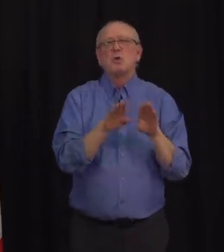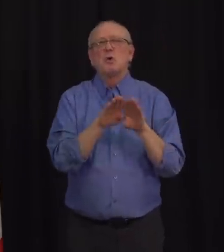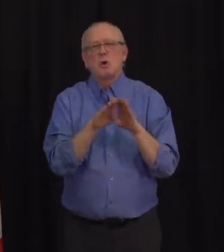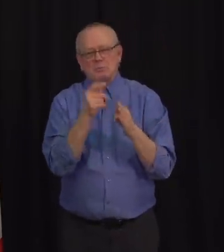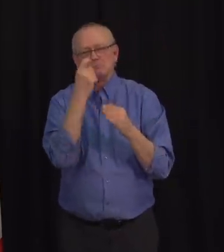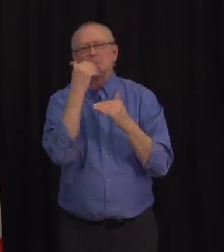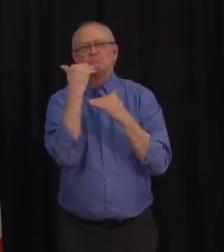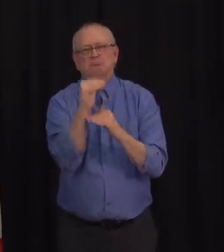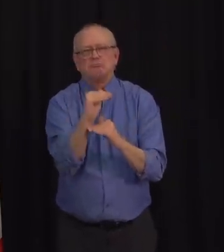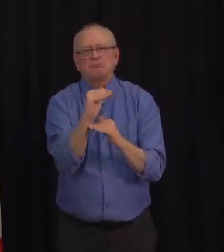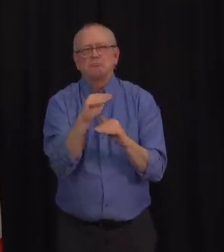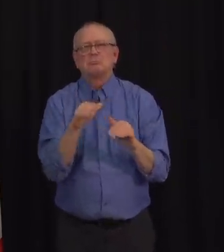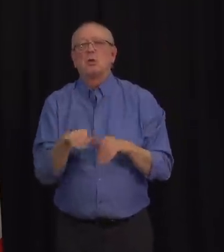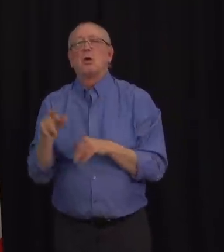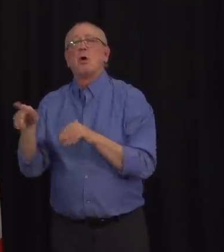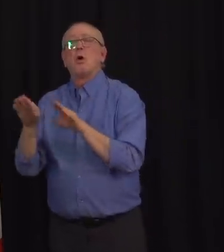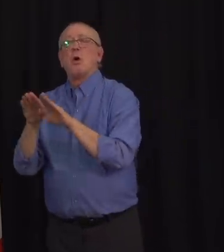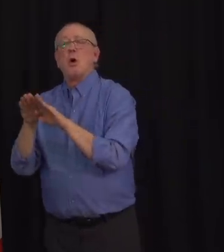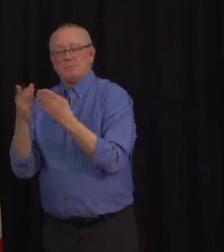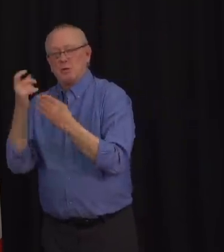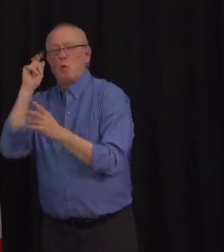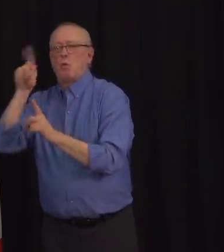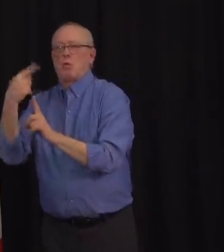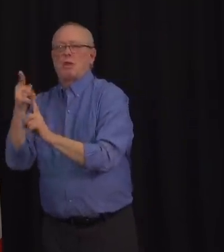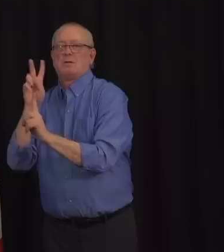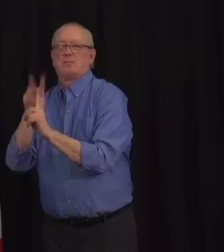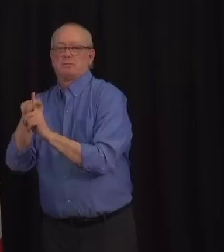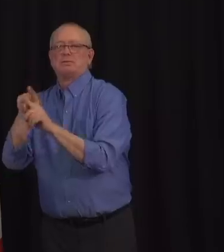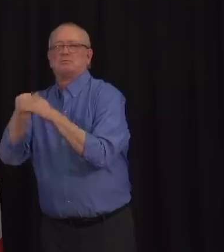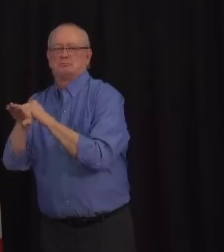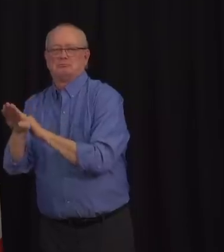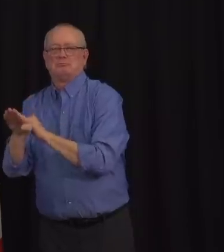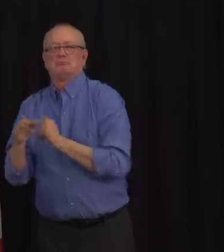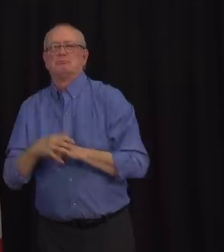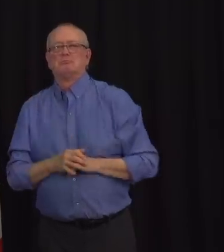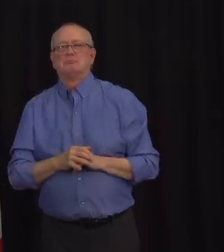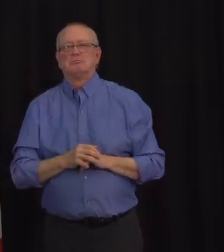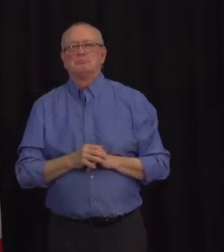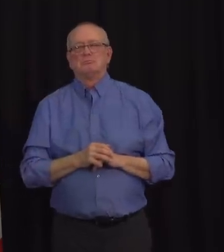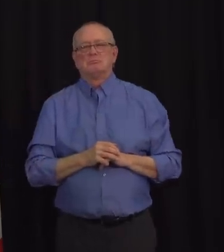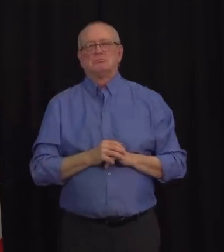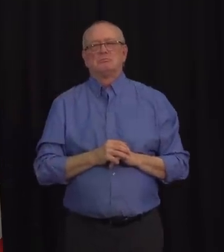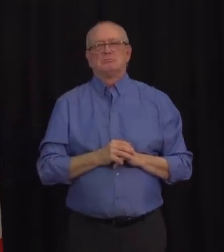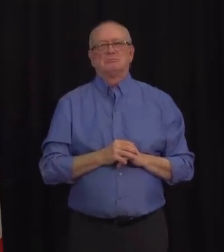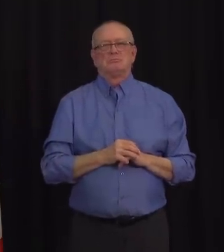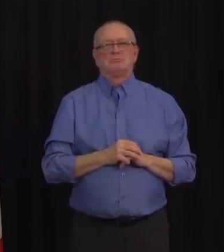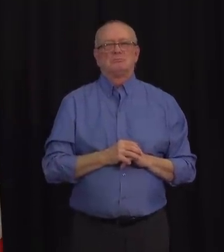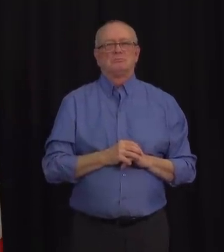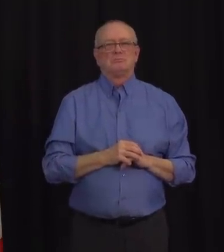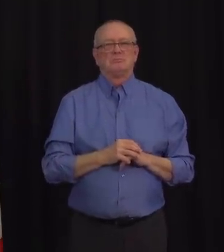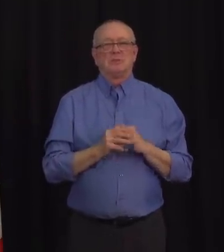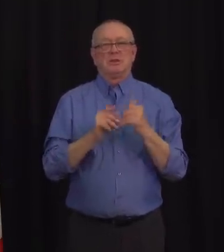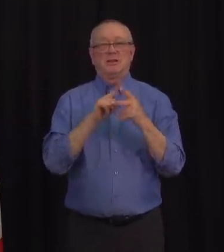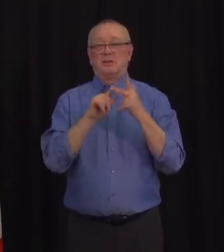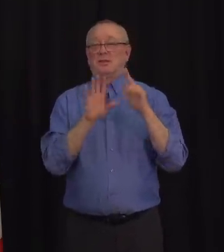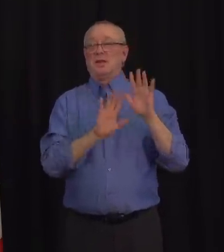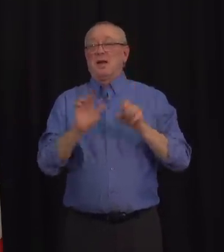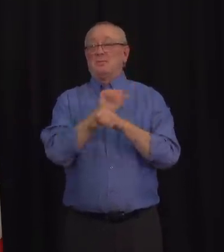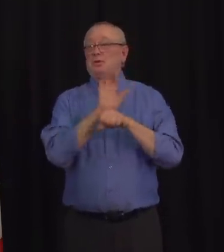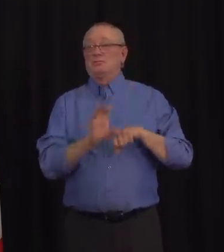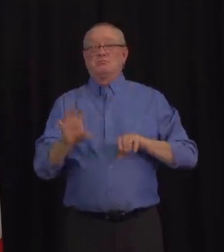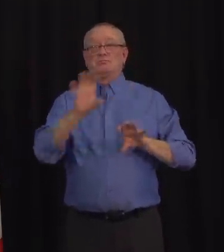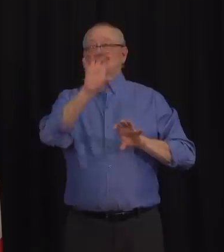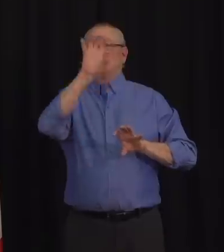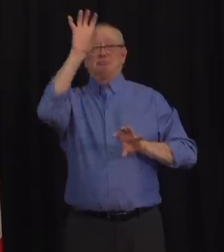then the third, open by appointment only. In all regions under enhanced status, the following businesses are